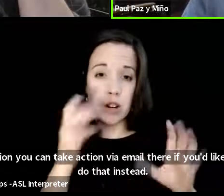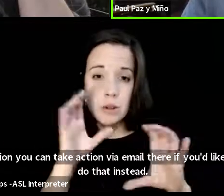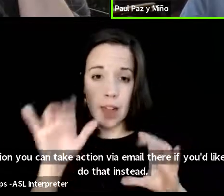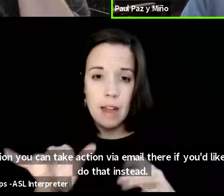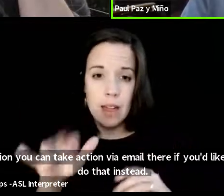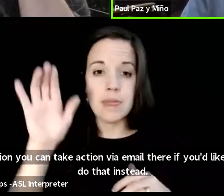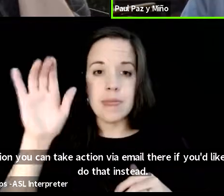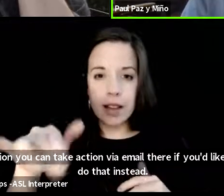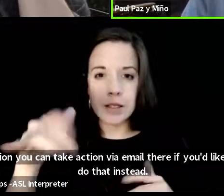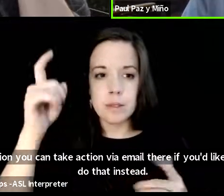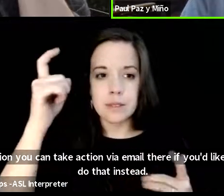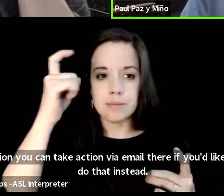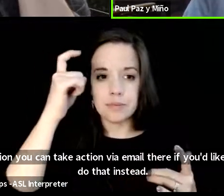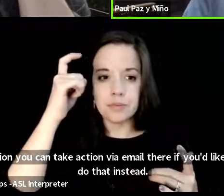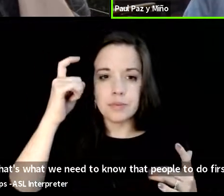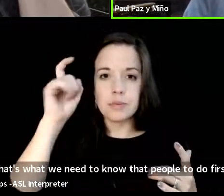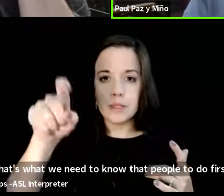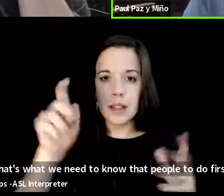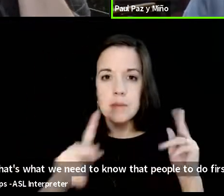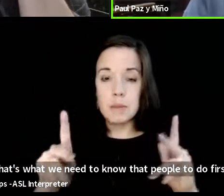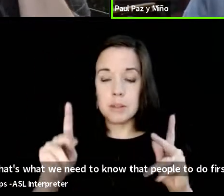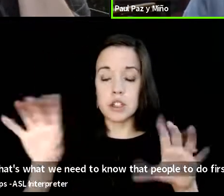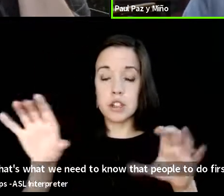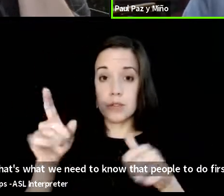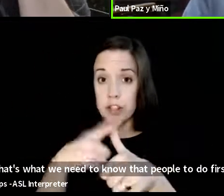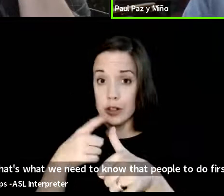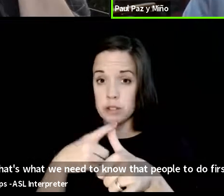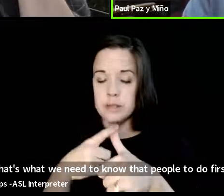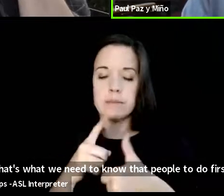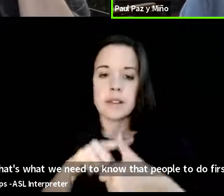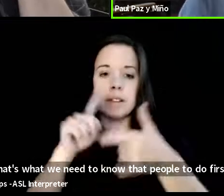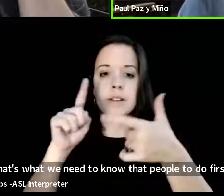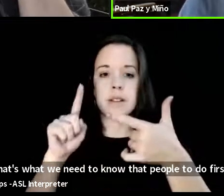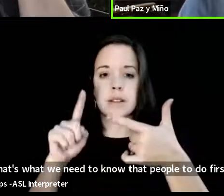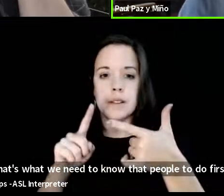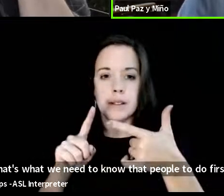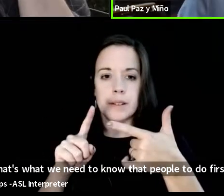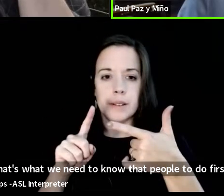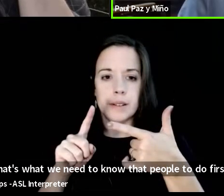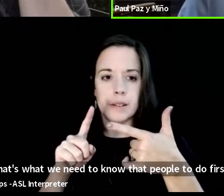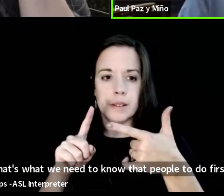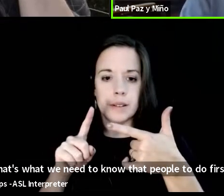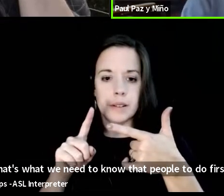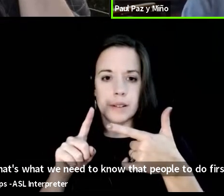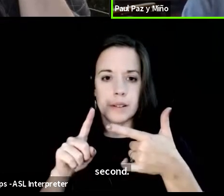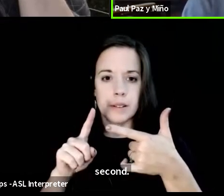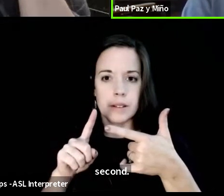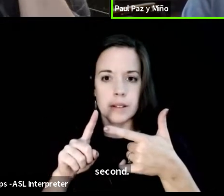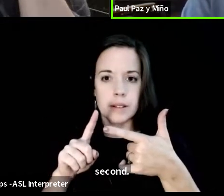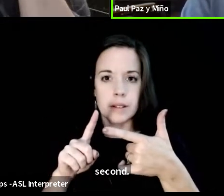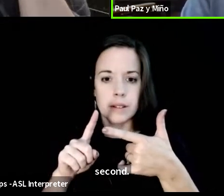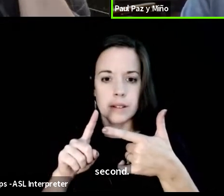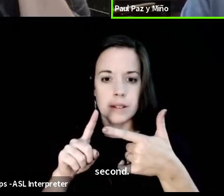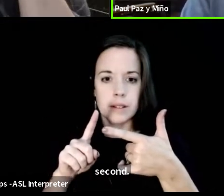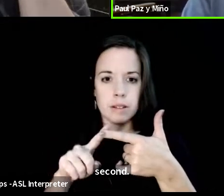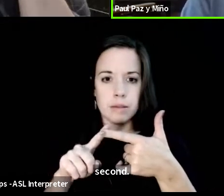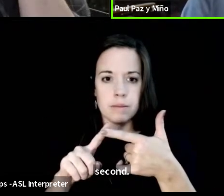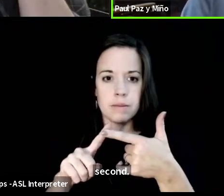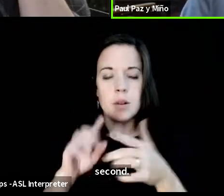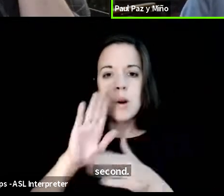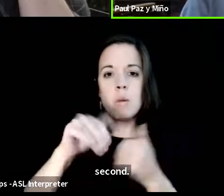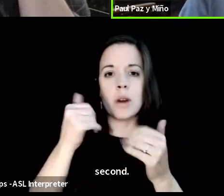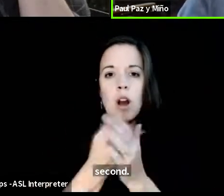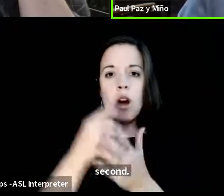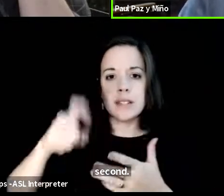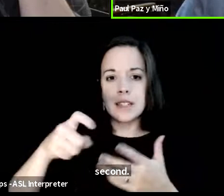we need to know that people to do first second we all need to be advocates for this case and that